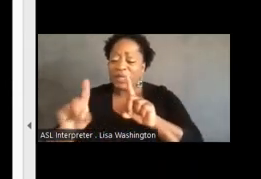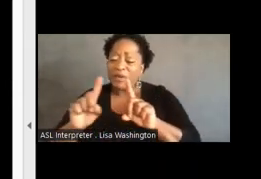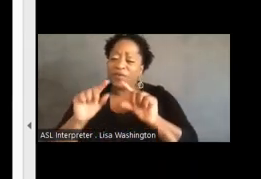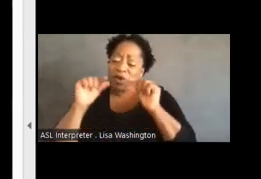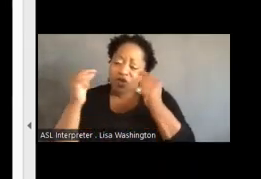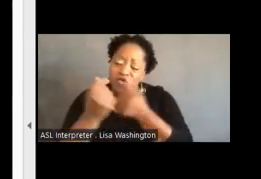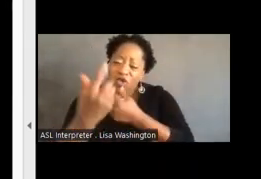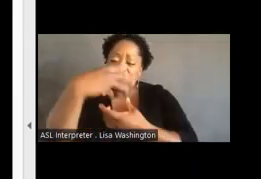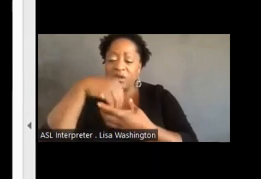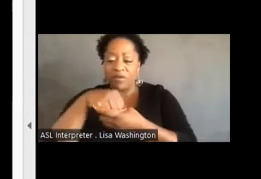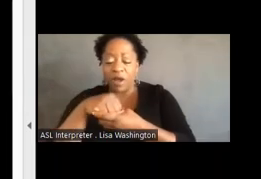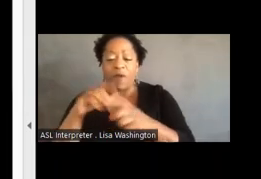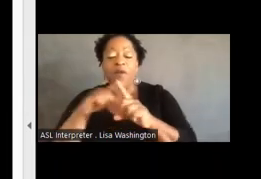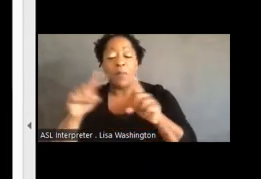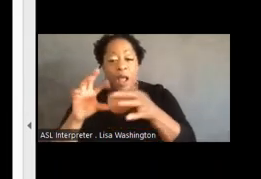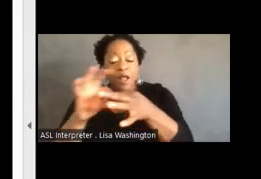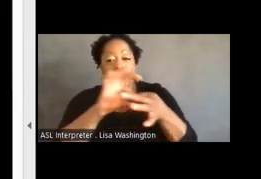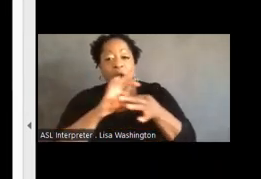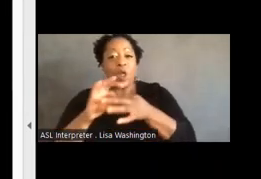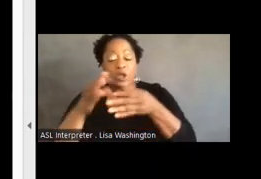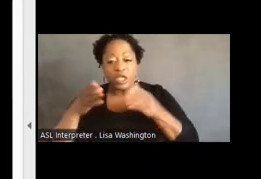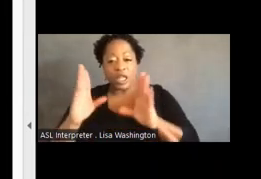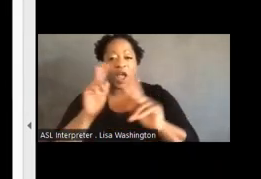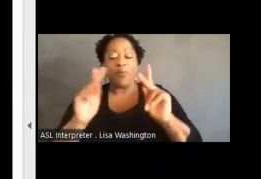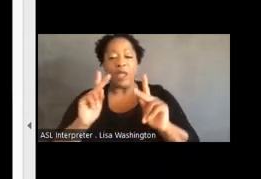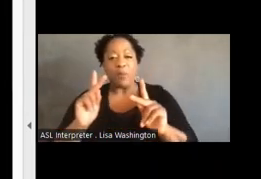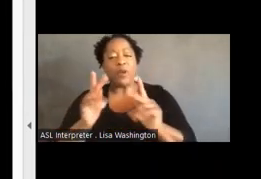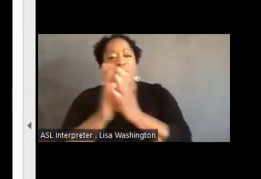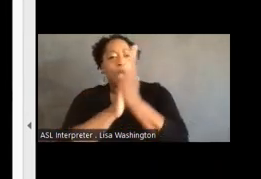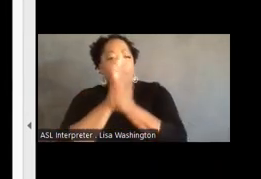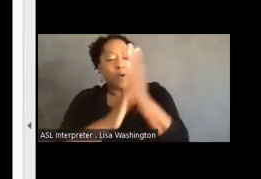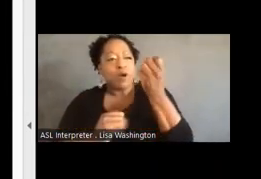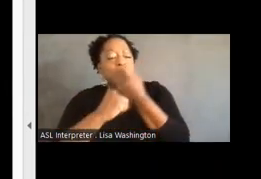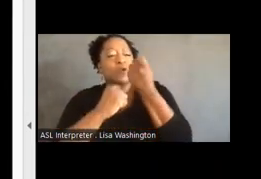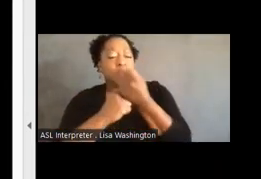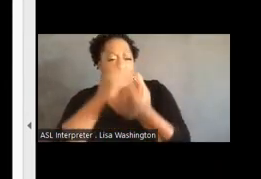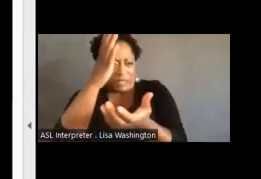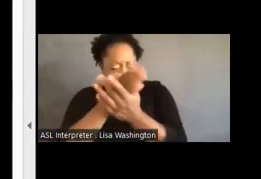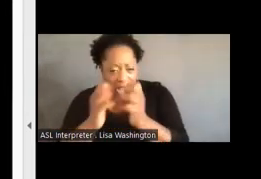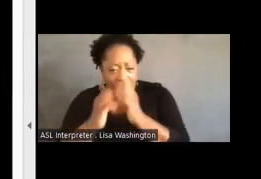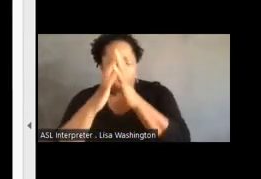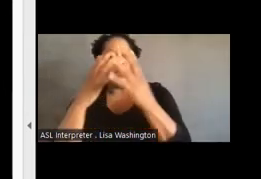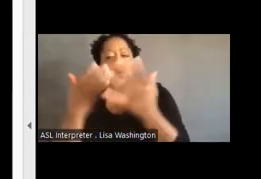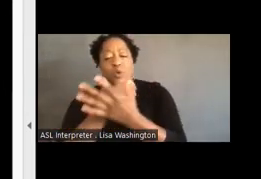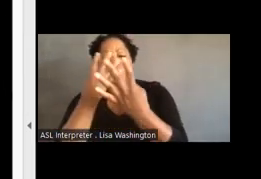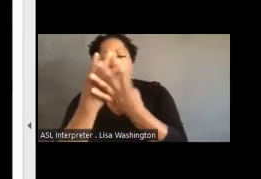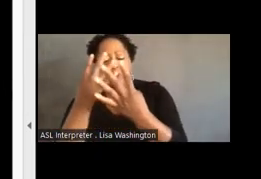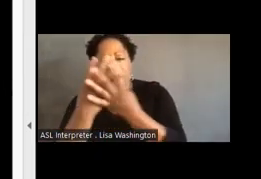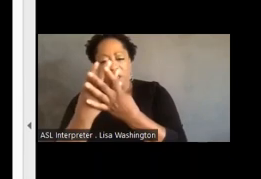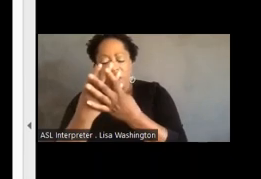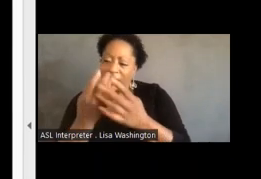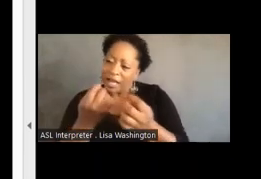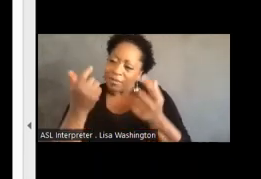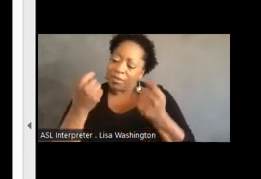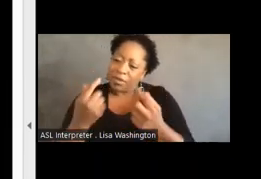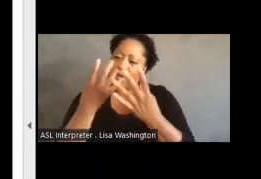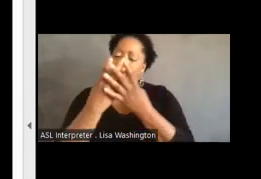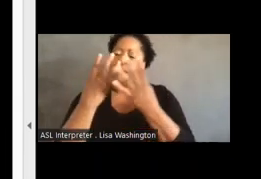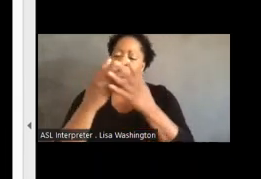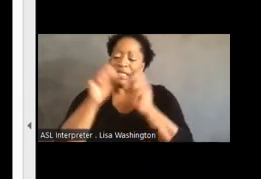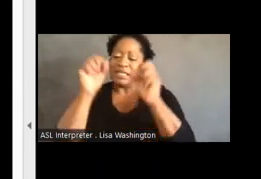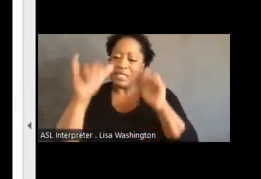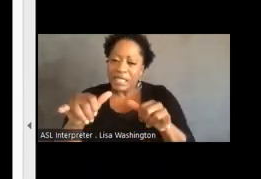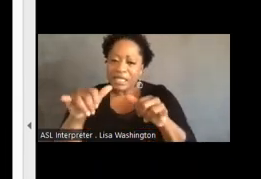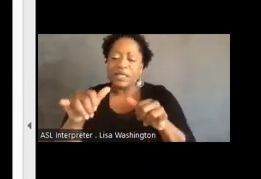allowed abolitionist forces, including but not limited to critical resistance, to exercise leadership, and did not